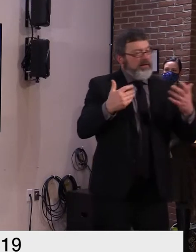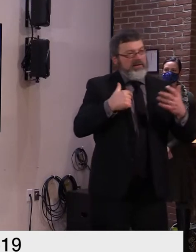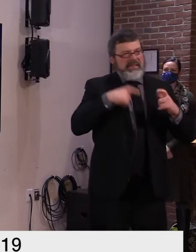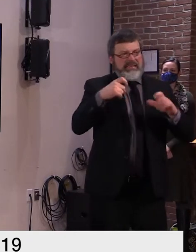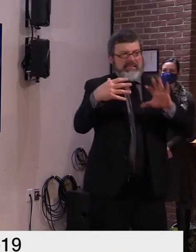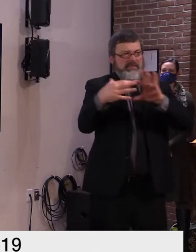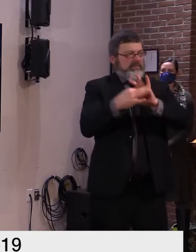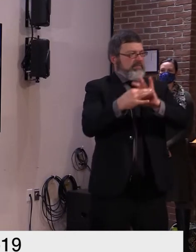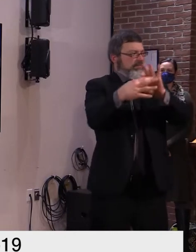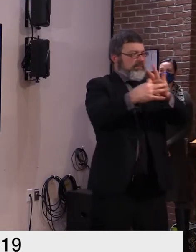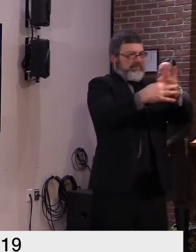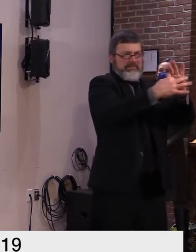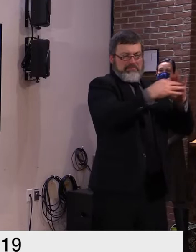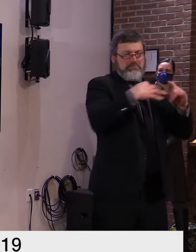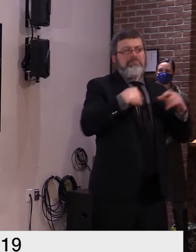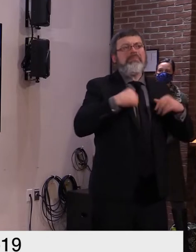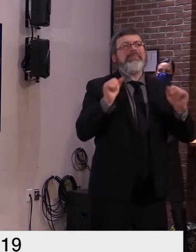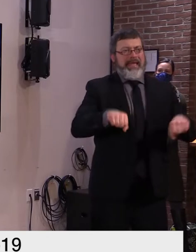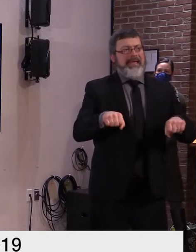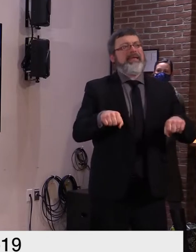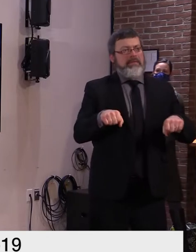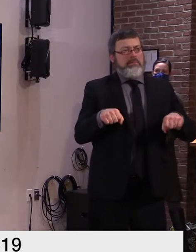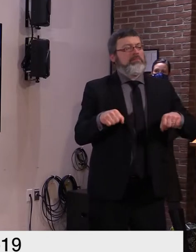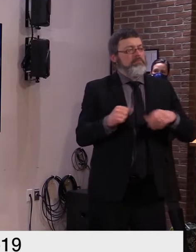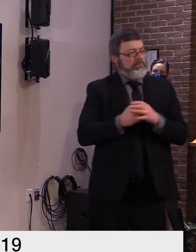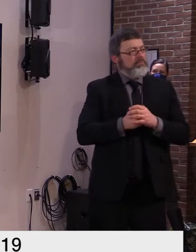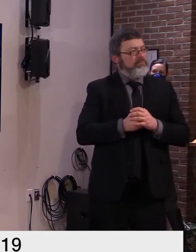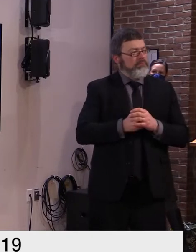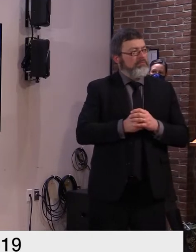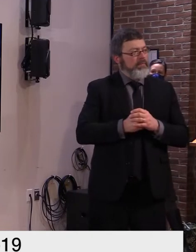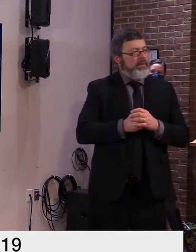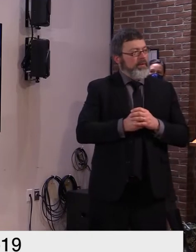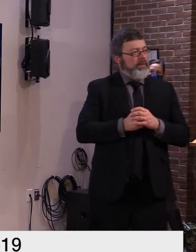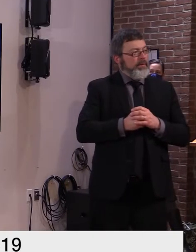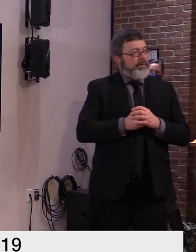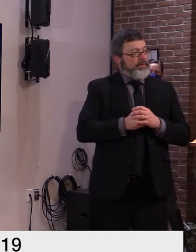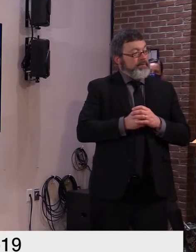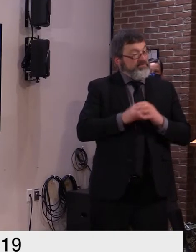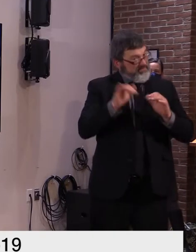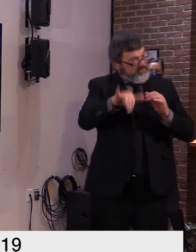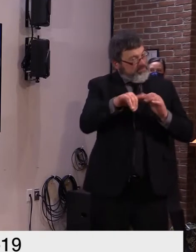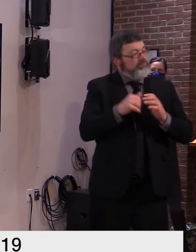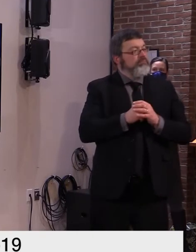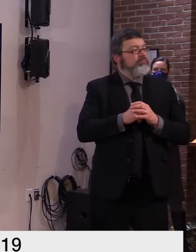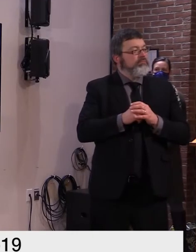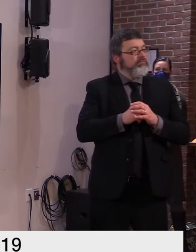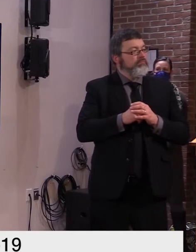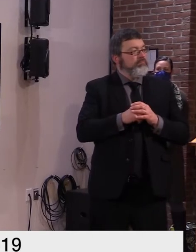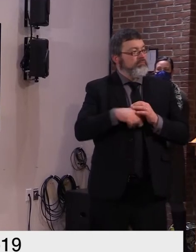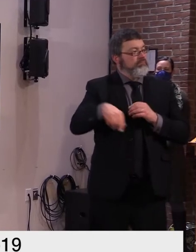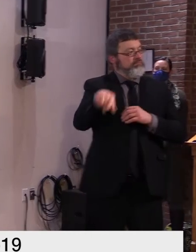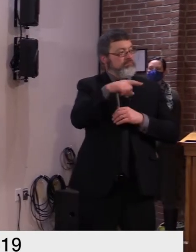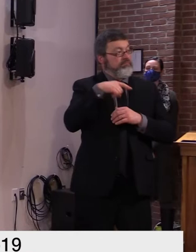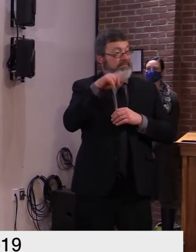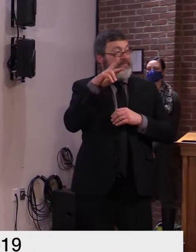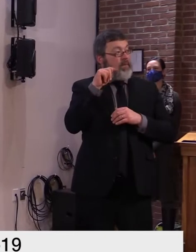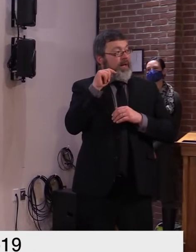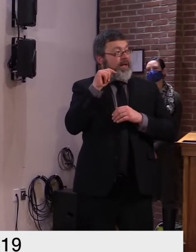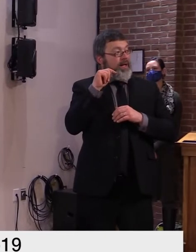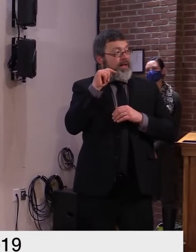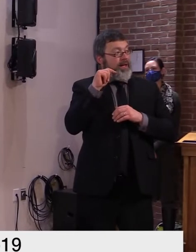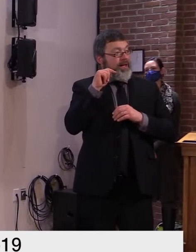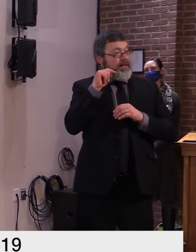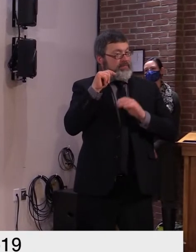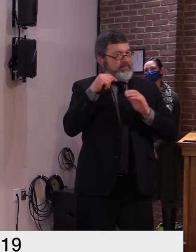more the state of vermont has contracted with tlc home care a staffing agency based